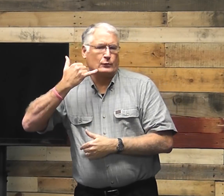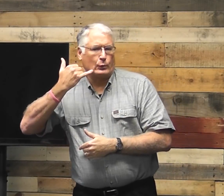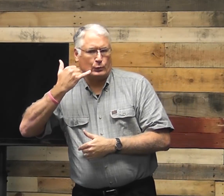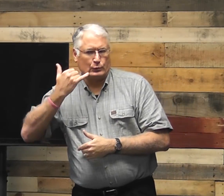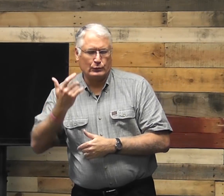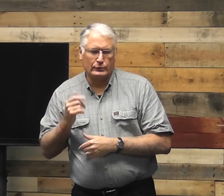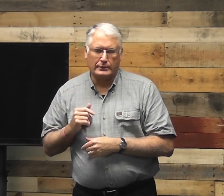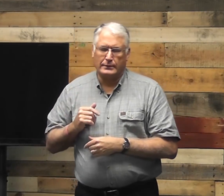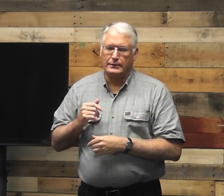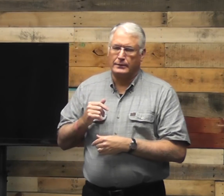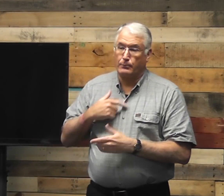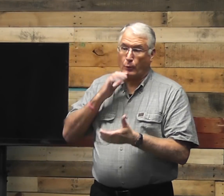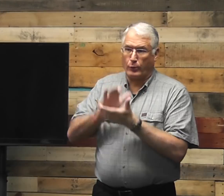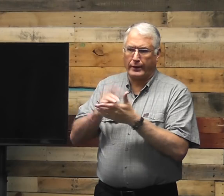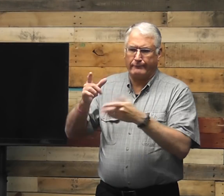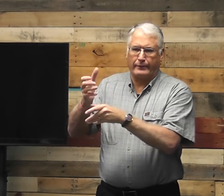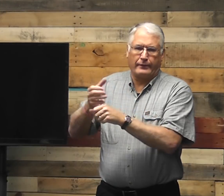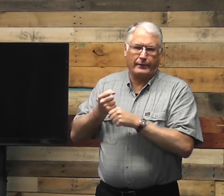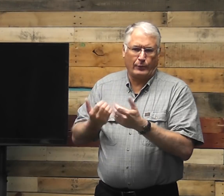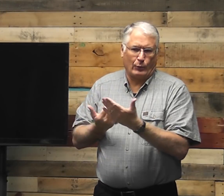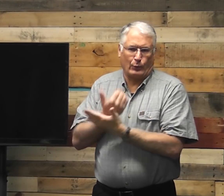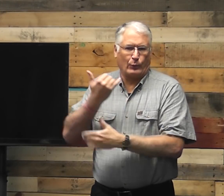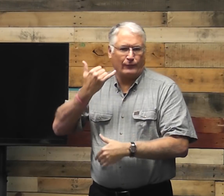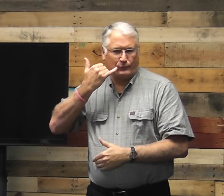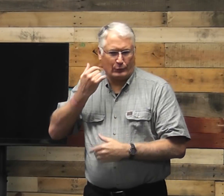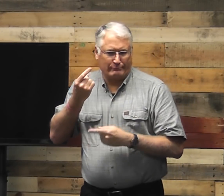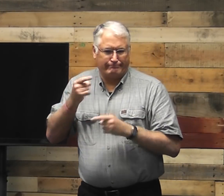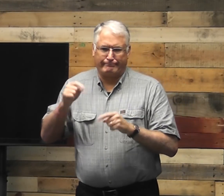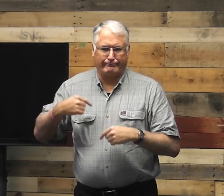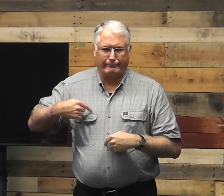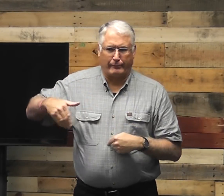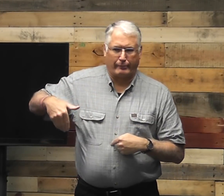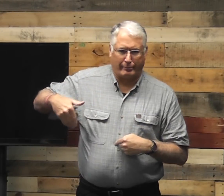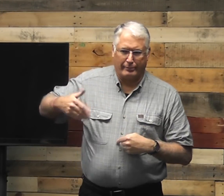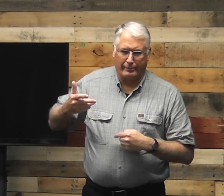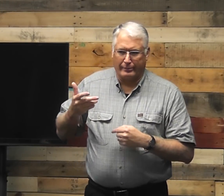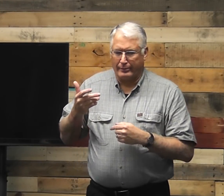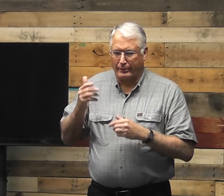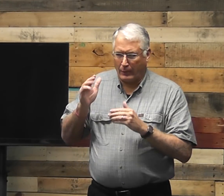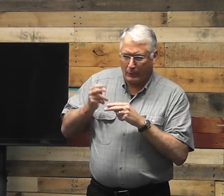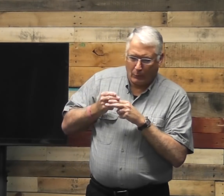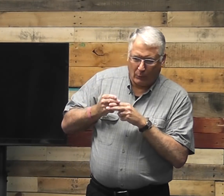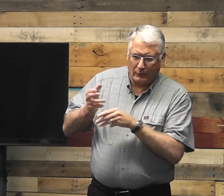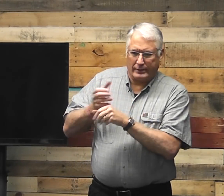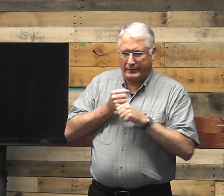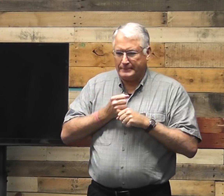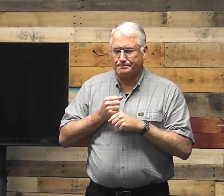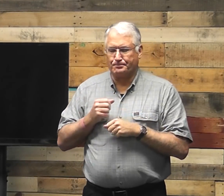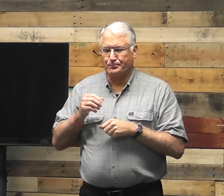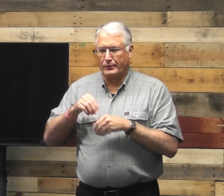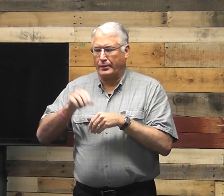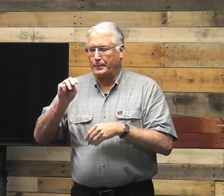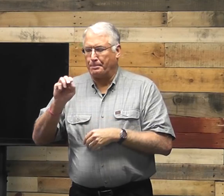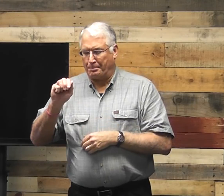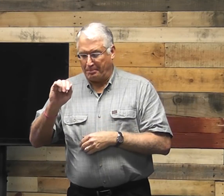new phone. My wife, you know, she got a new phone recently, but I haven't yet, so hopefully mine will be coming.